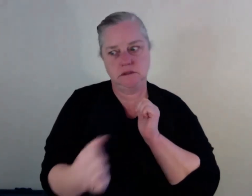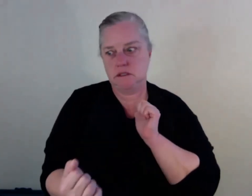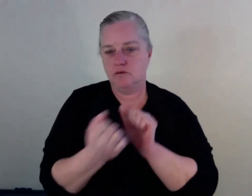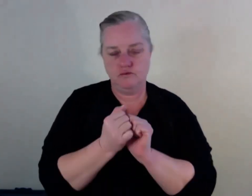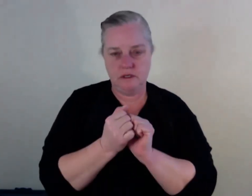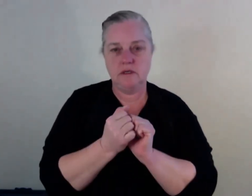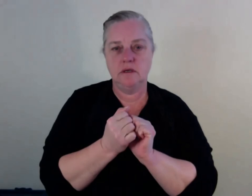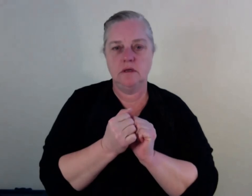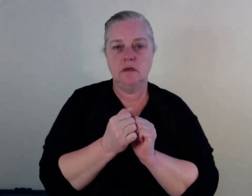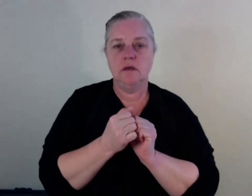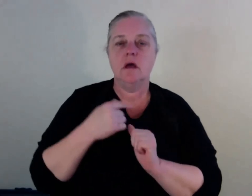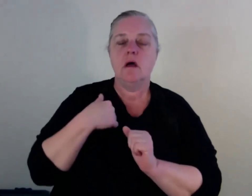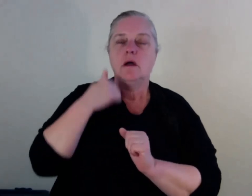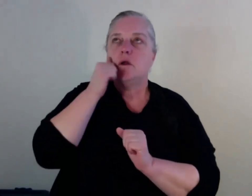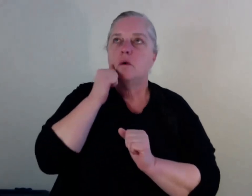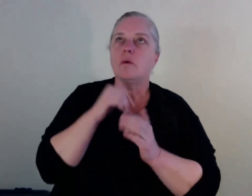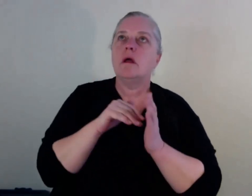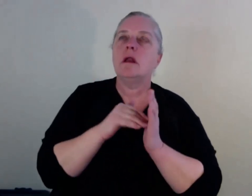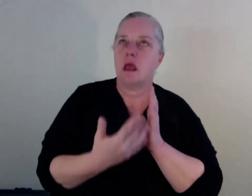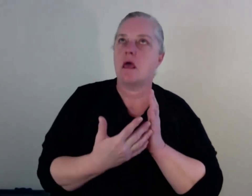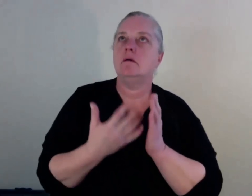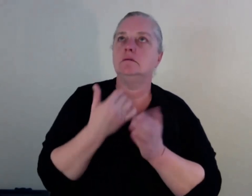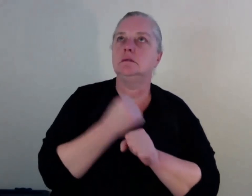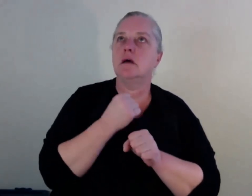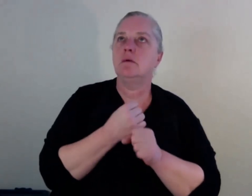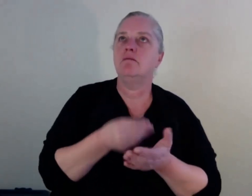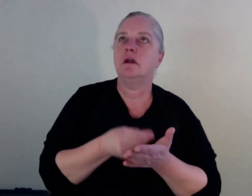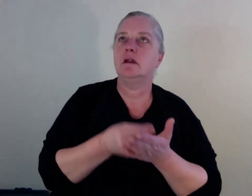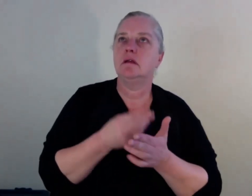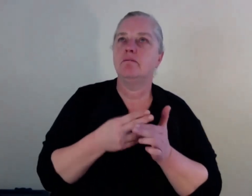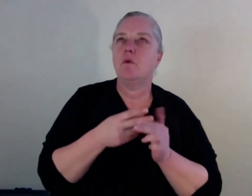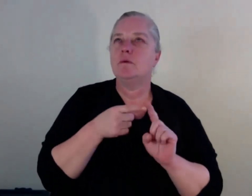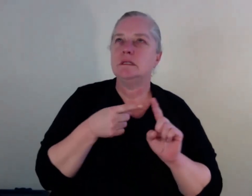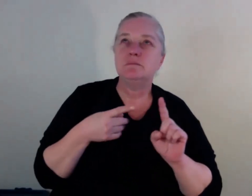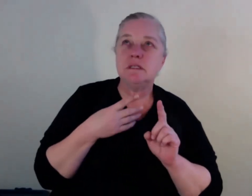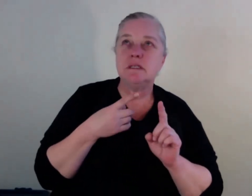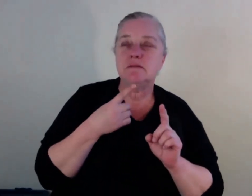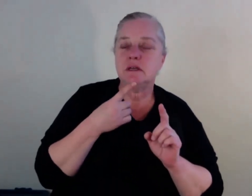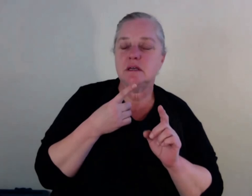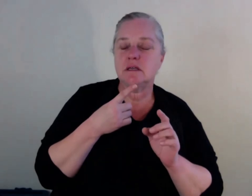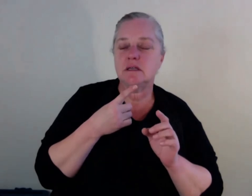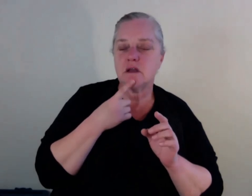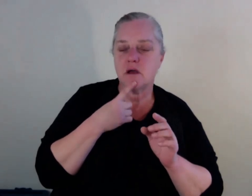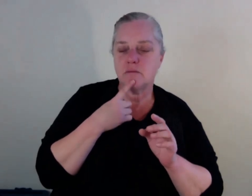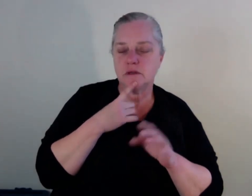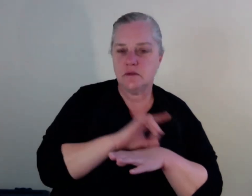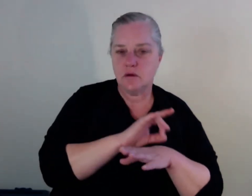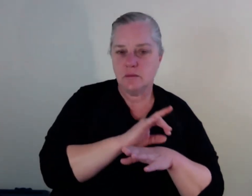types of therapy. But unfortunately, the ones that really help for trigger response are very expensive. So when Ahmed